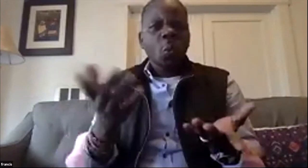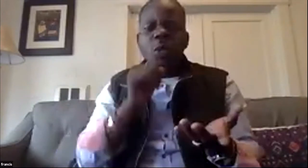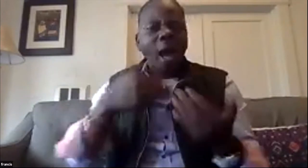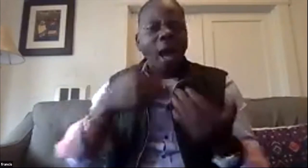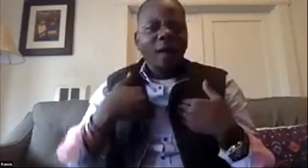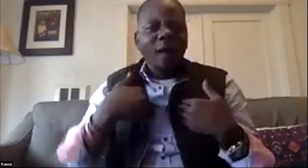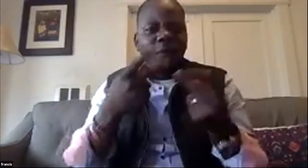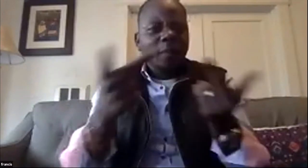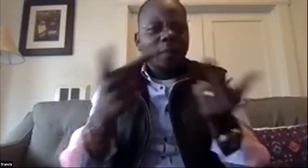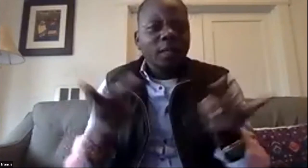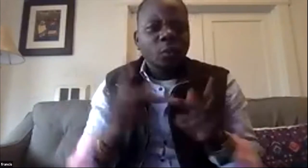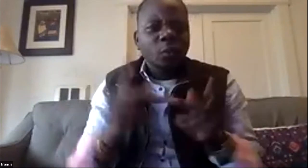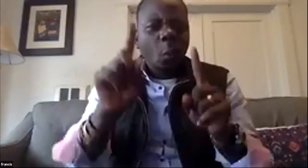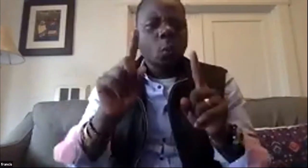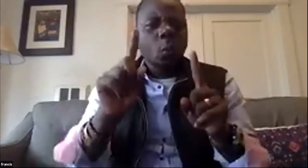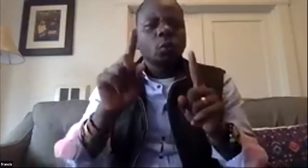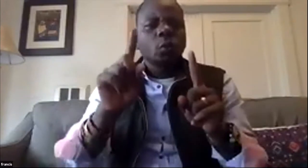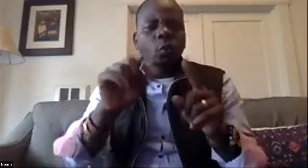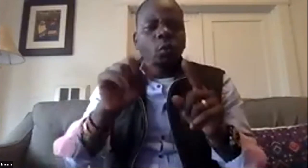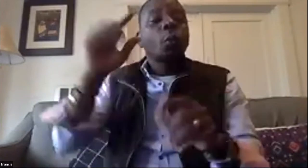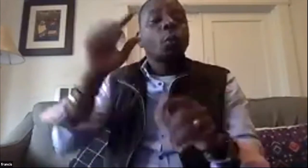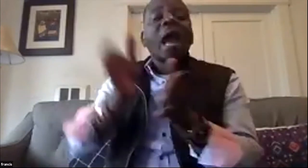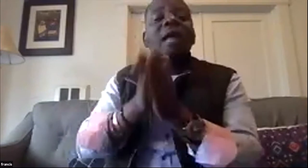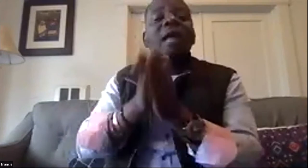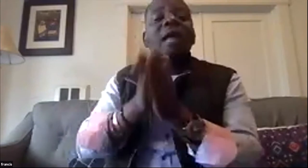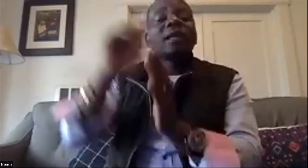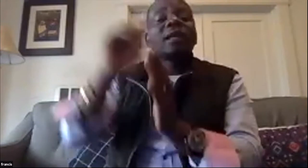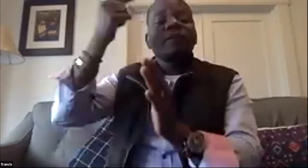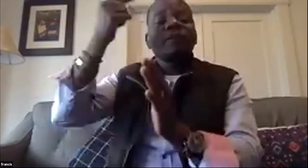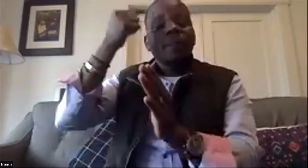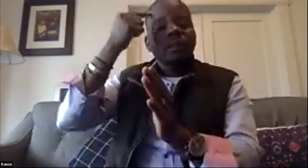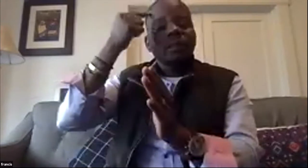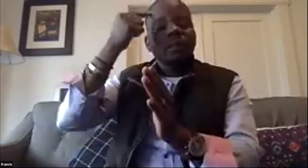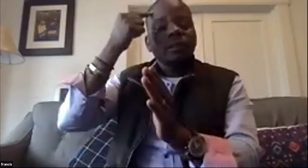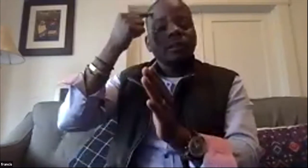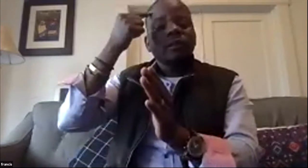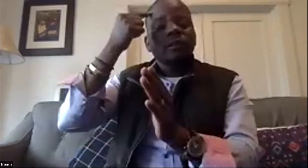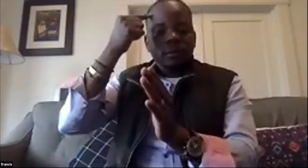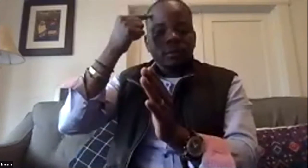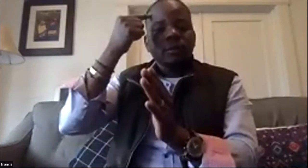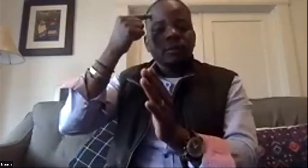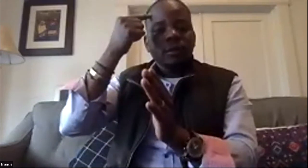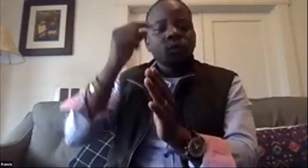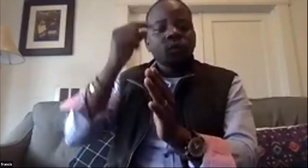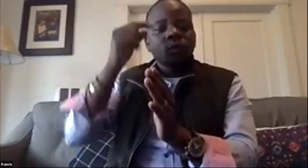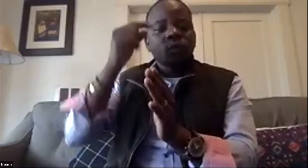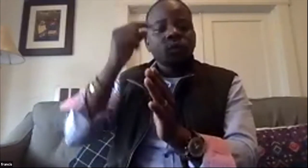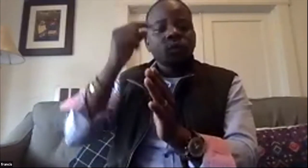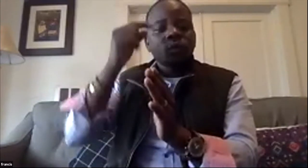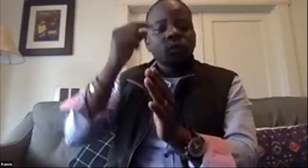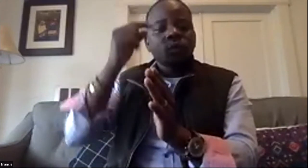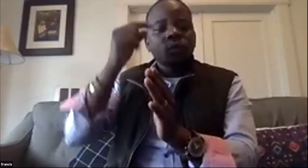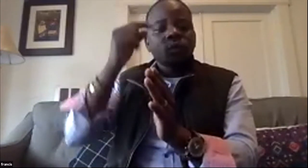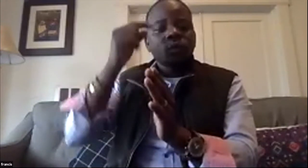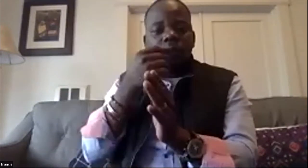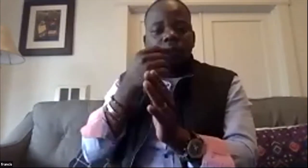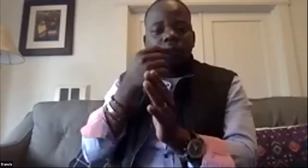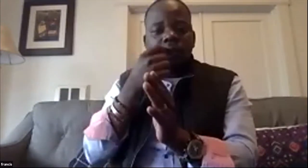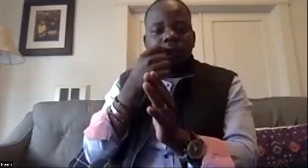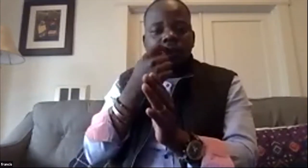okay okay so so the problem so the problem the problem is is that uh the students in xander zambia